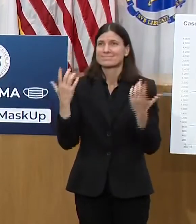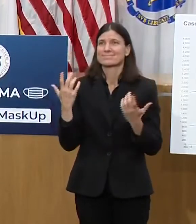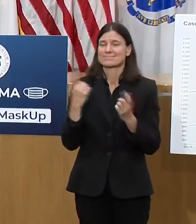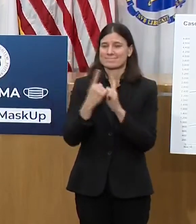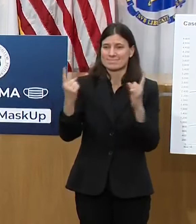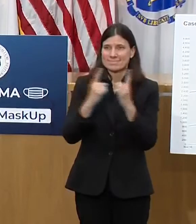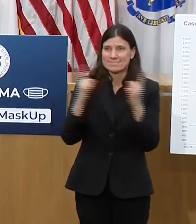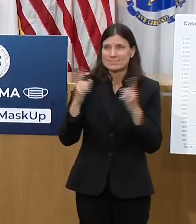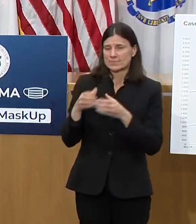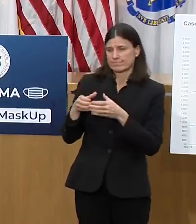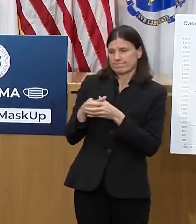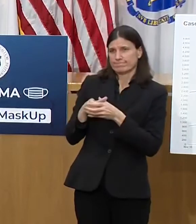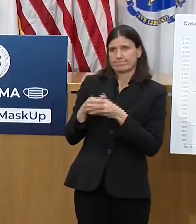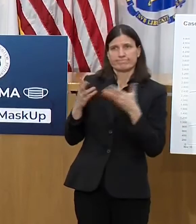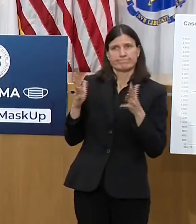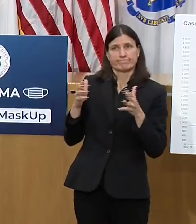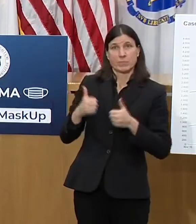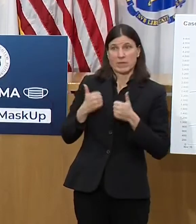And I say that